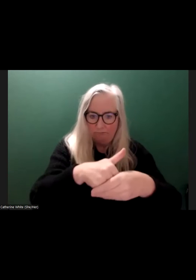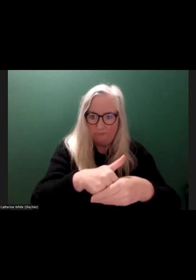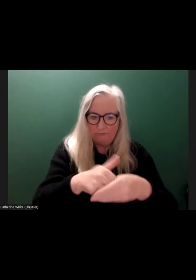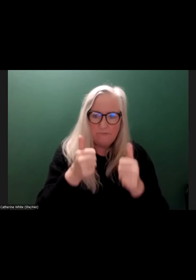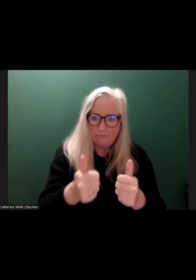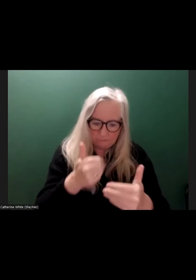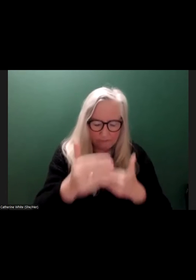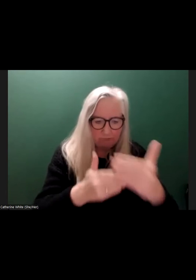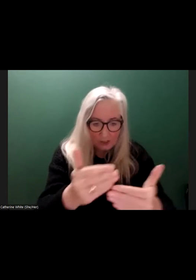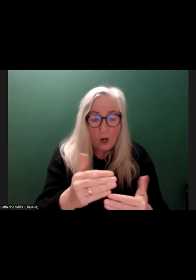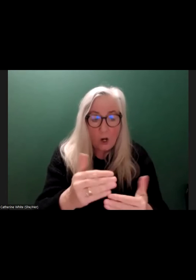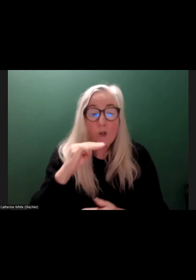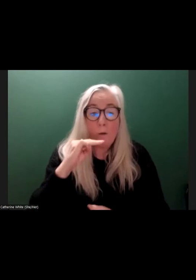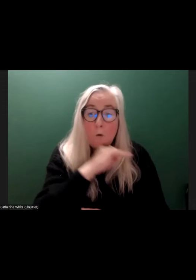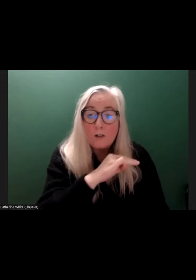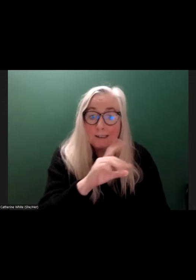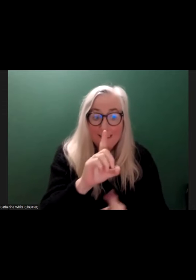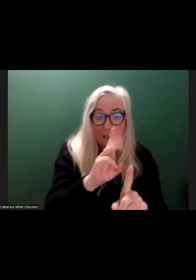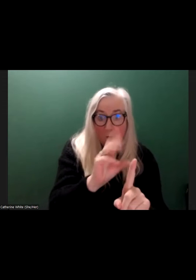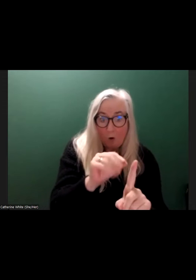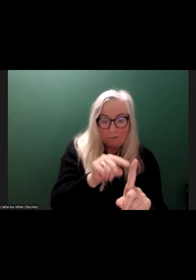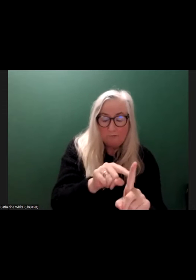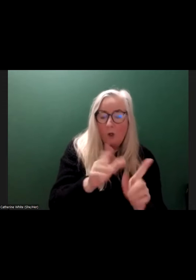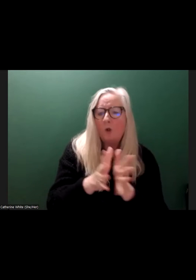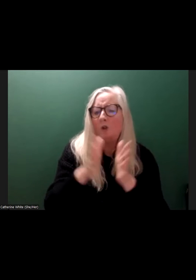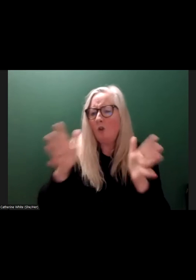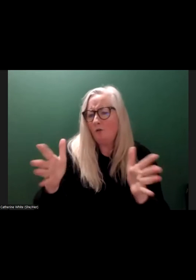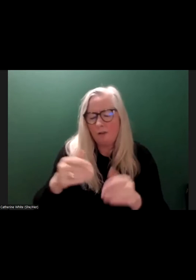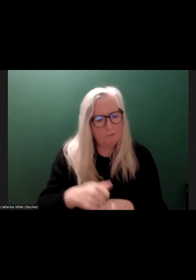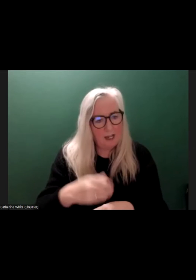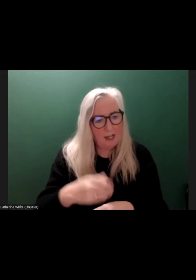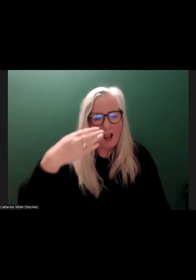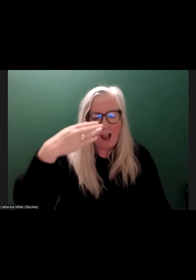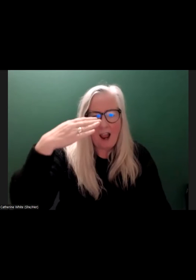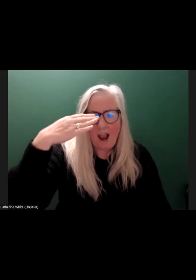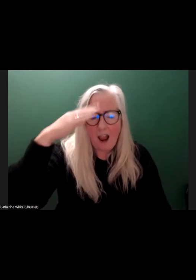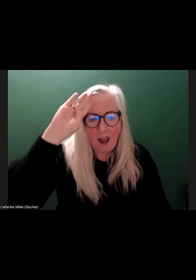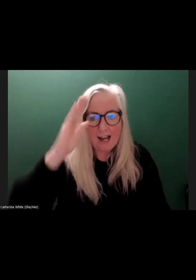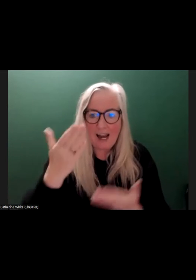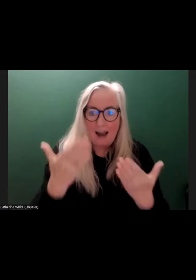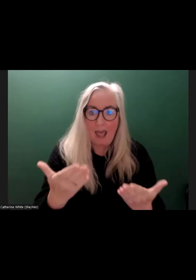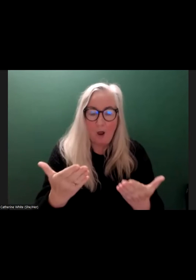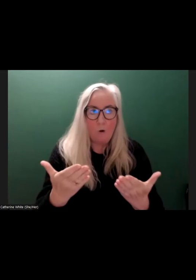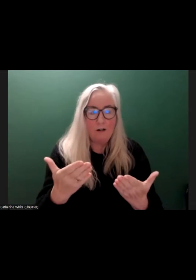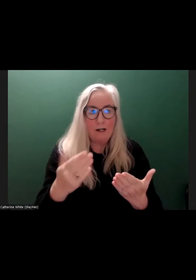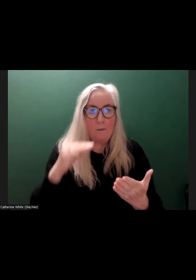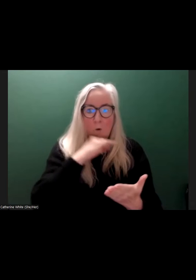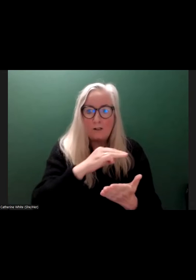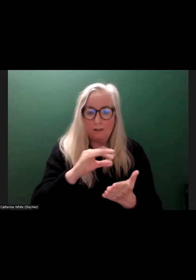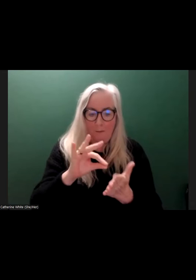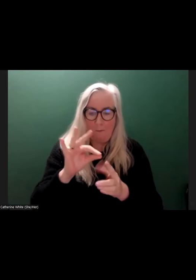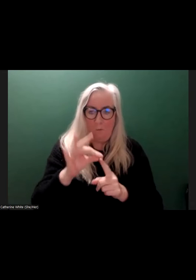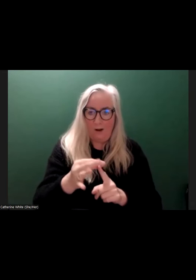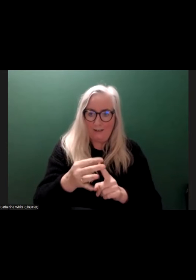The importance of DPOs is huge. Ireland is at a critical point in its future. This